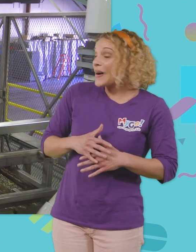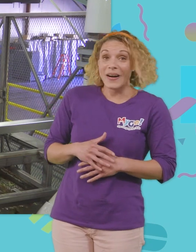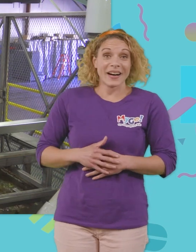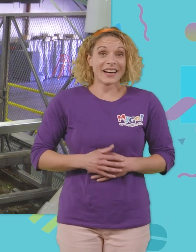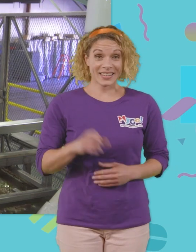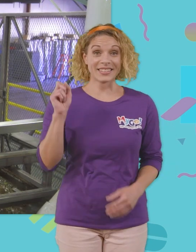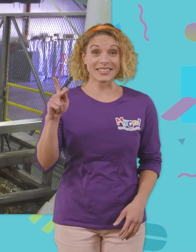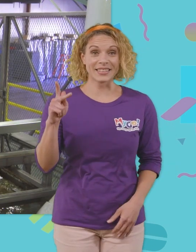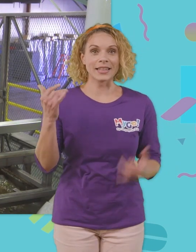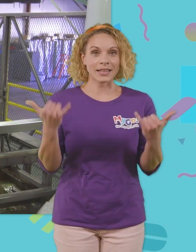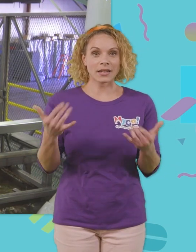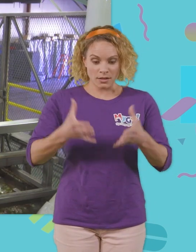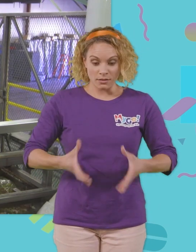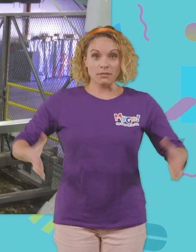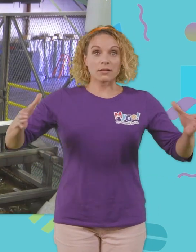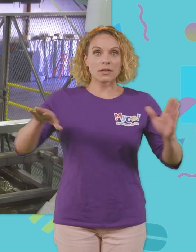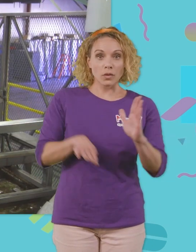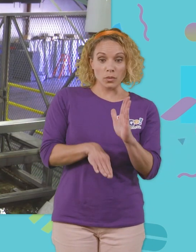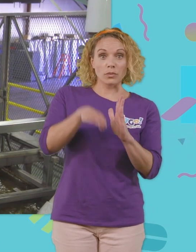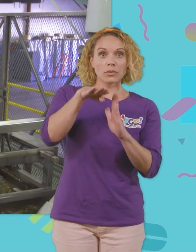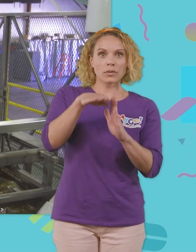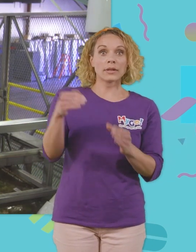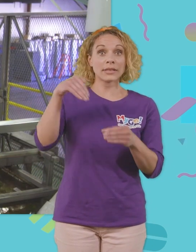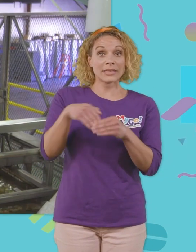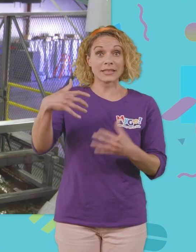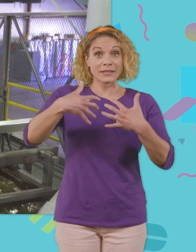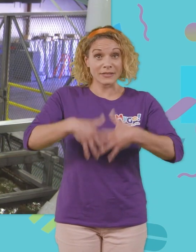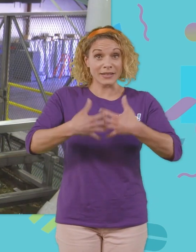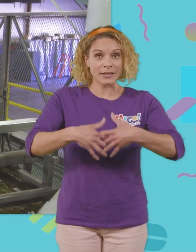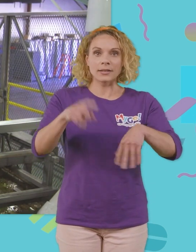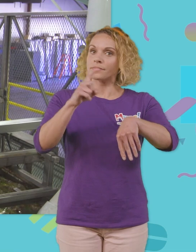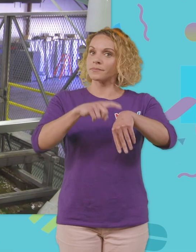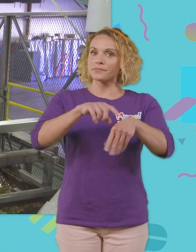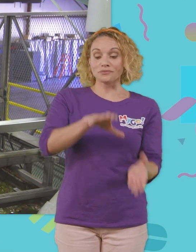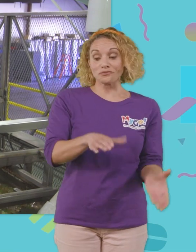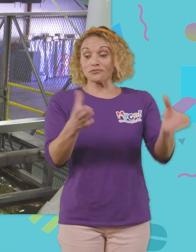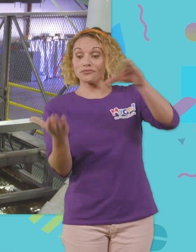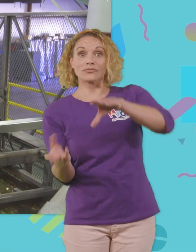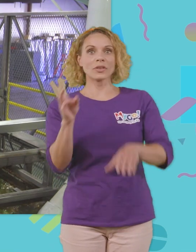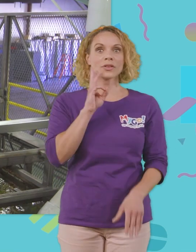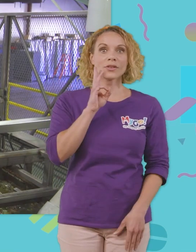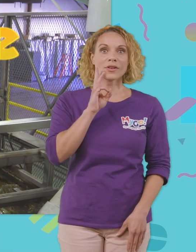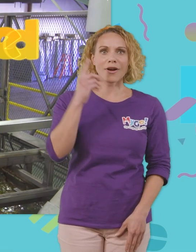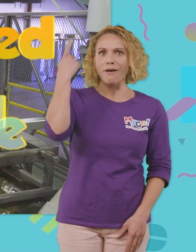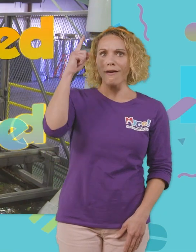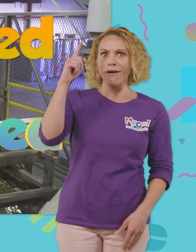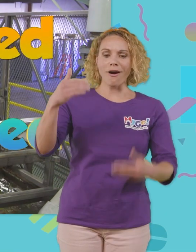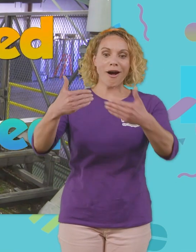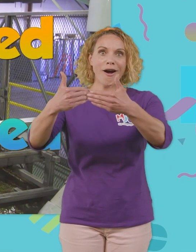Okay, now that the bins are full and in the factory, it's time to dump them in the water so they can get sorted and packed.